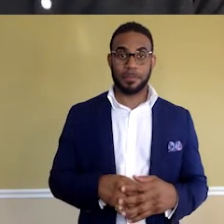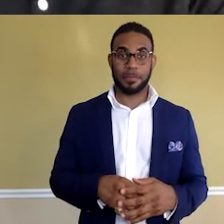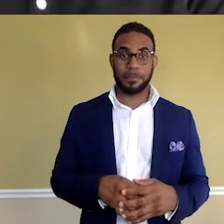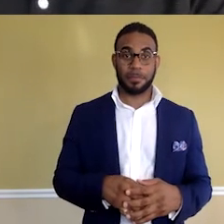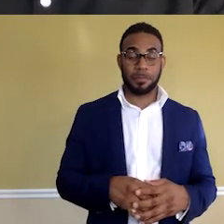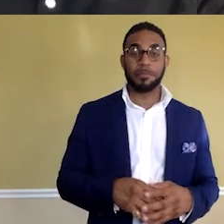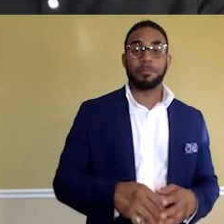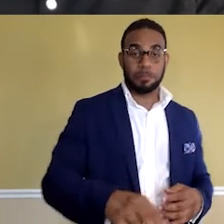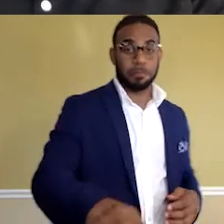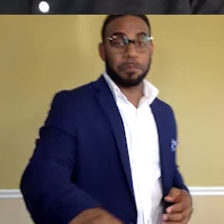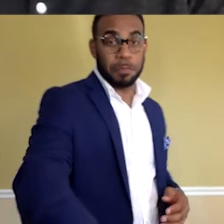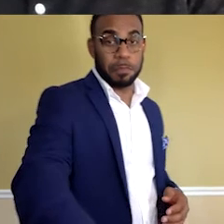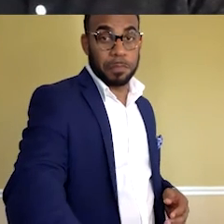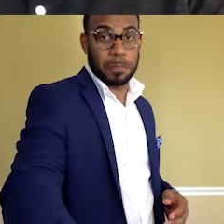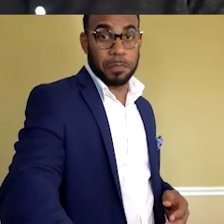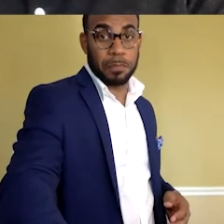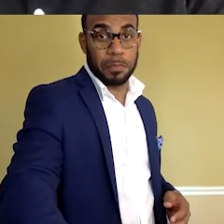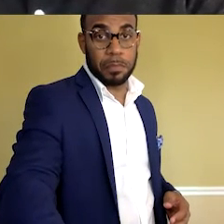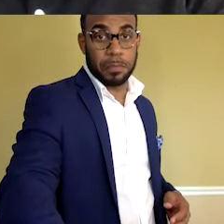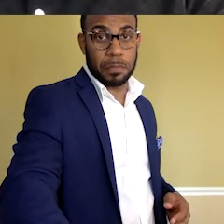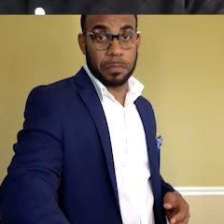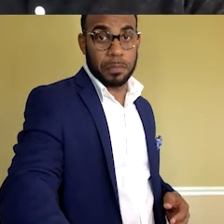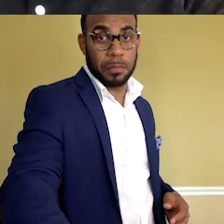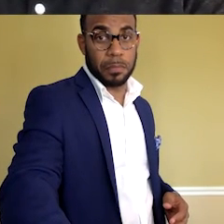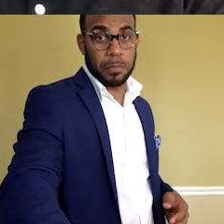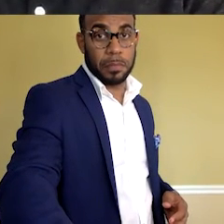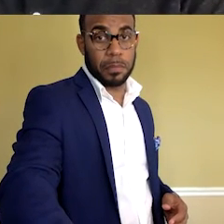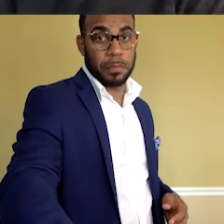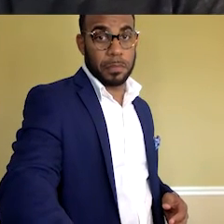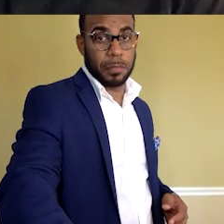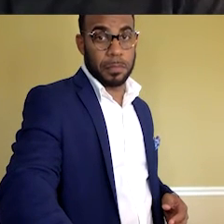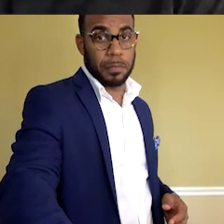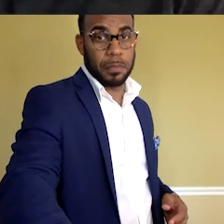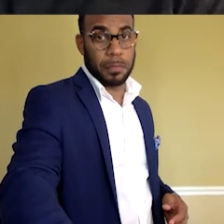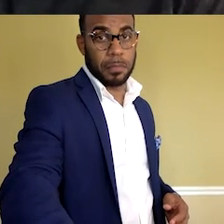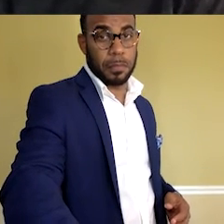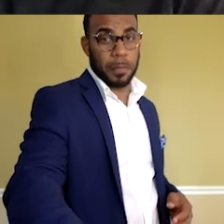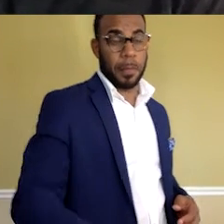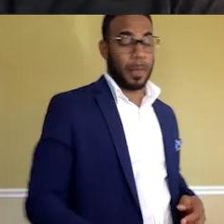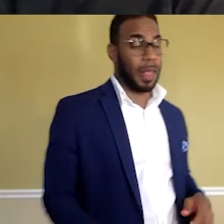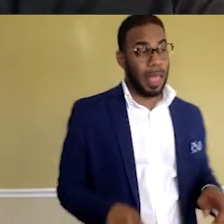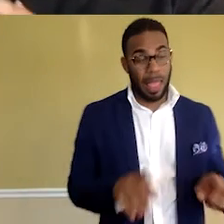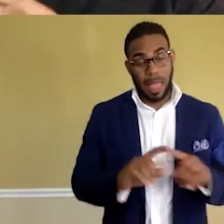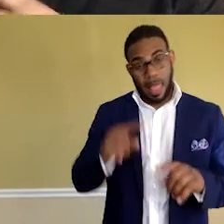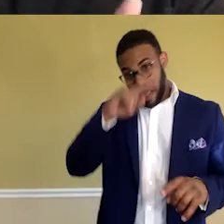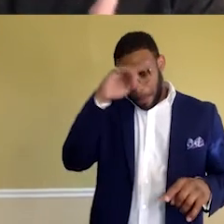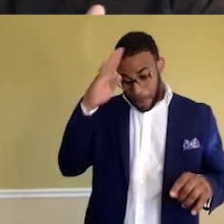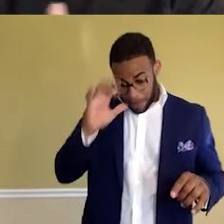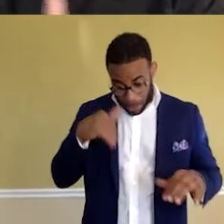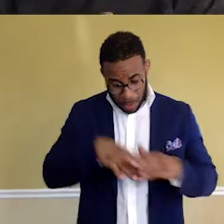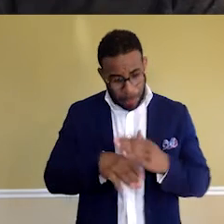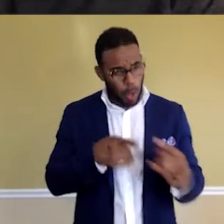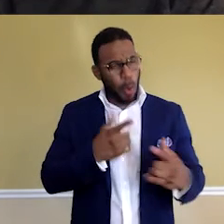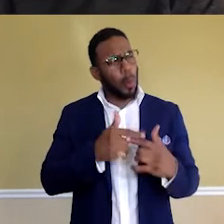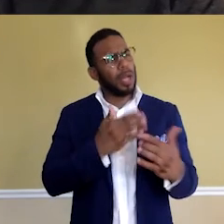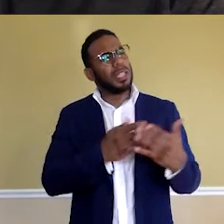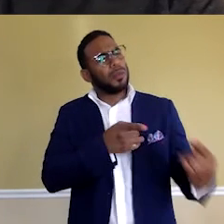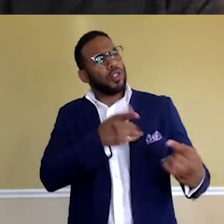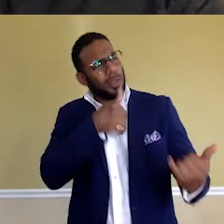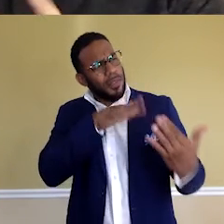As a black male coming into this industry, what was, like, what was struggles that you faced in this industry? How did you